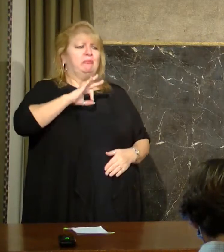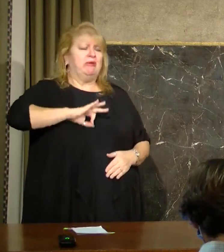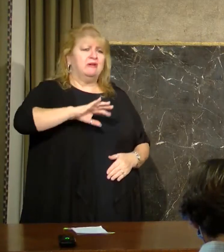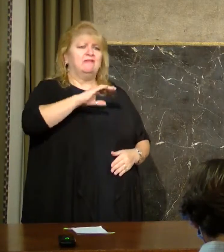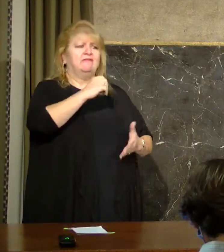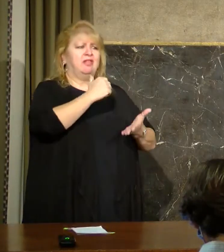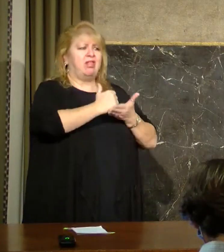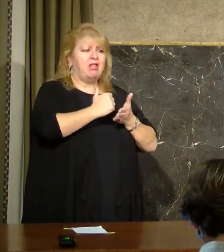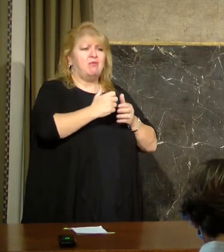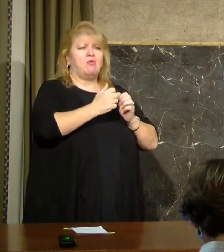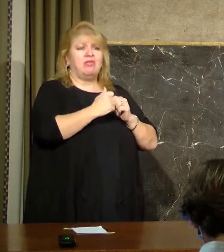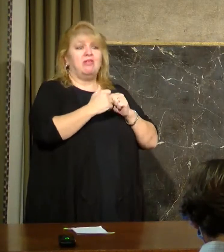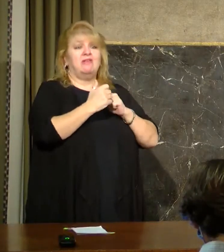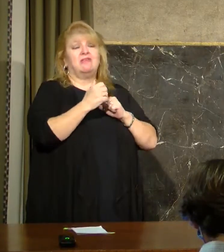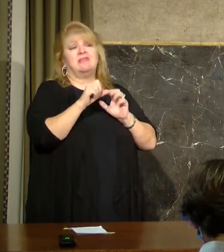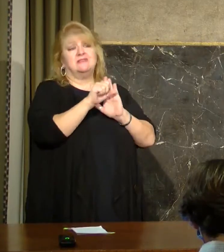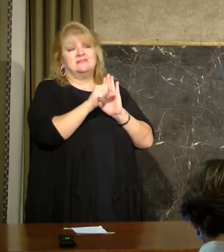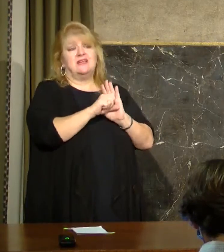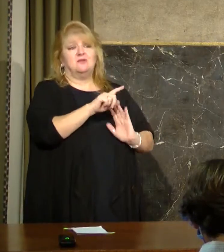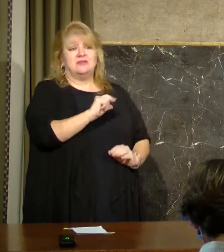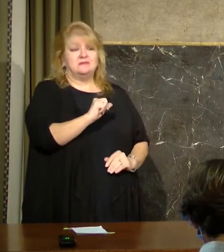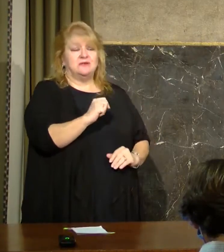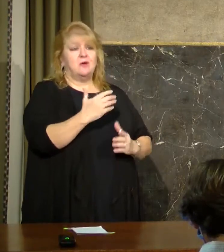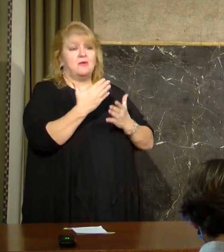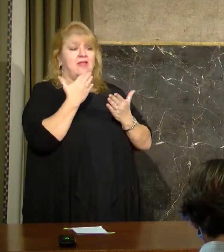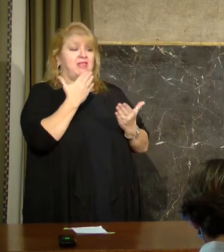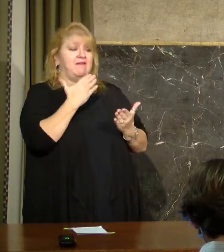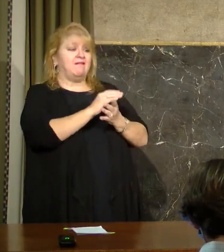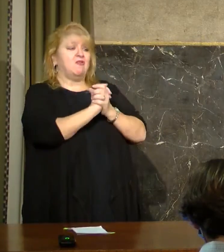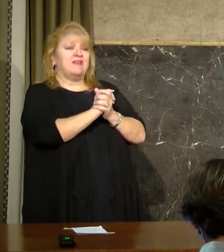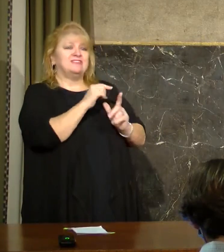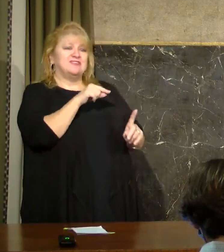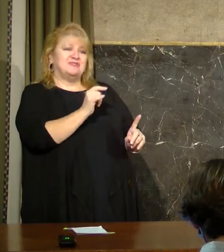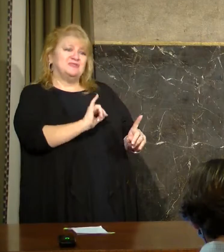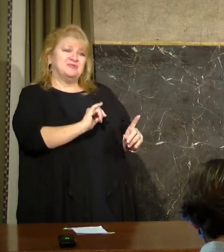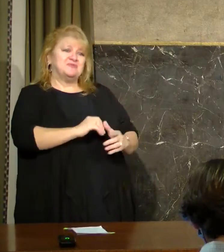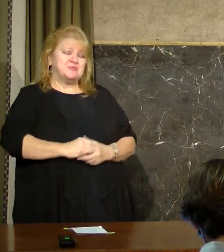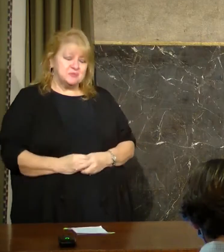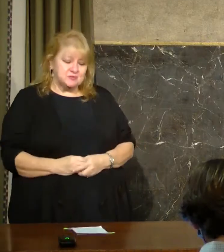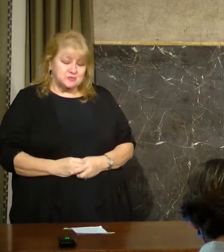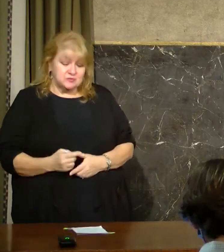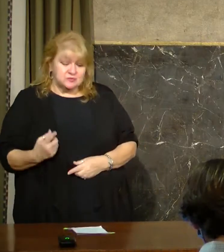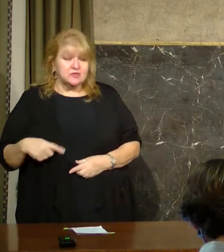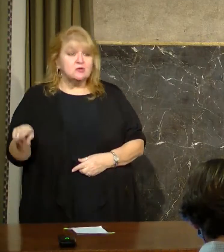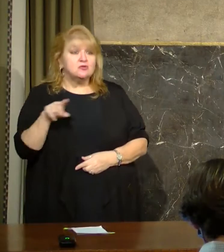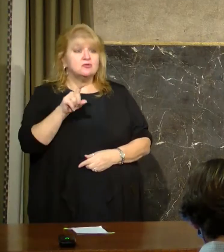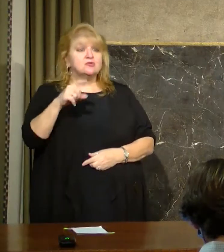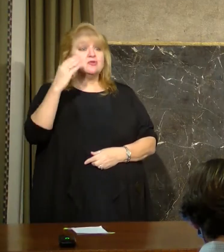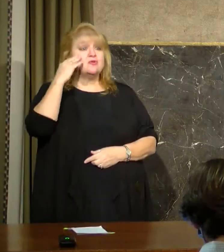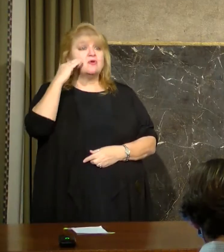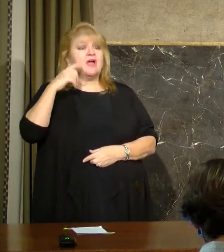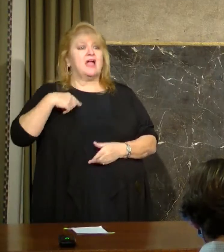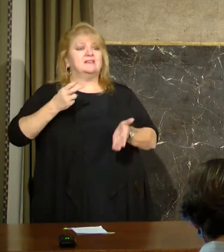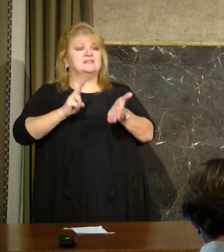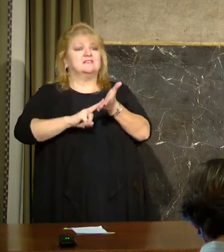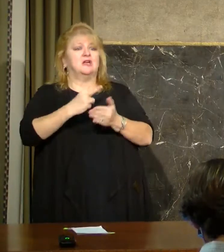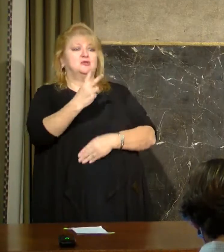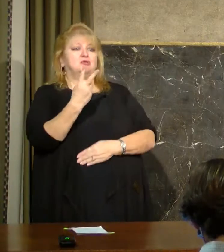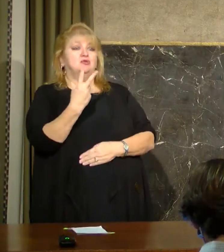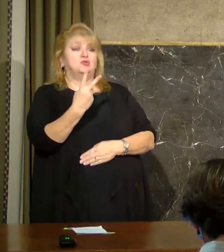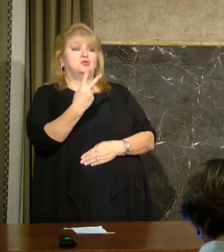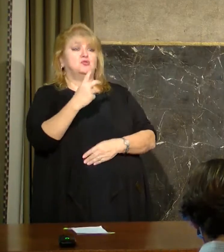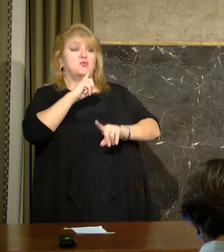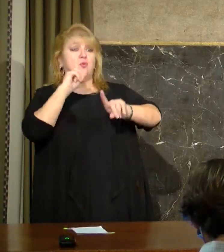time and I also congratulate his father Kelvin as well. You should know that today I signed two executive orders